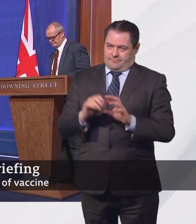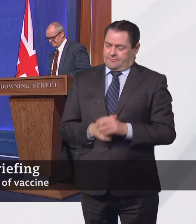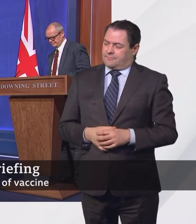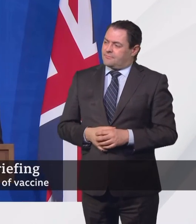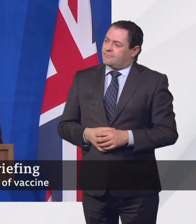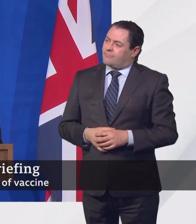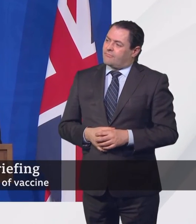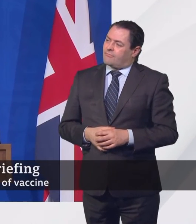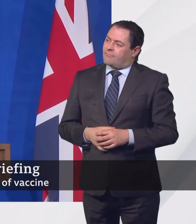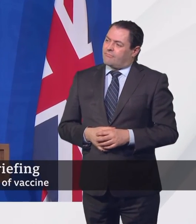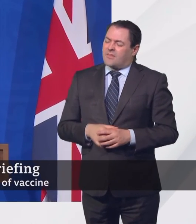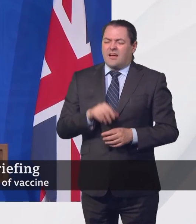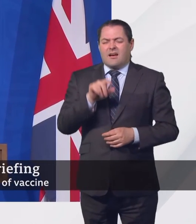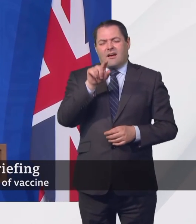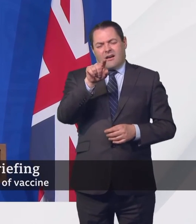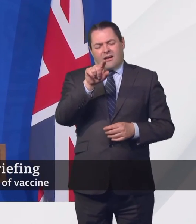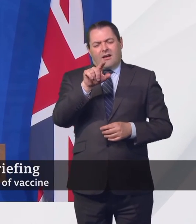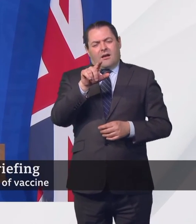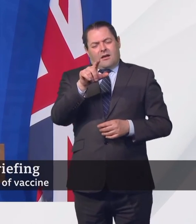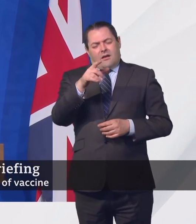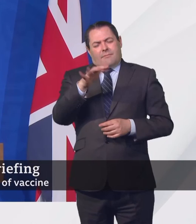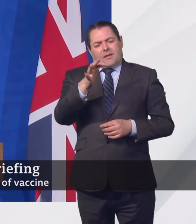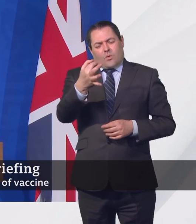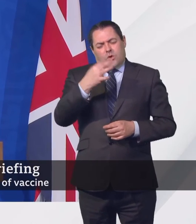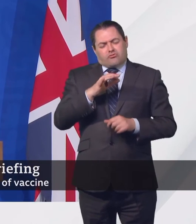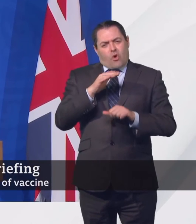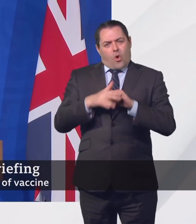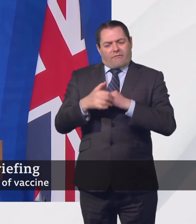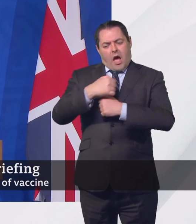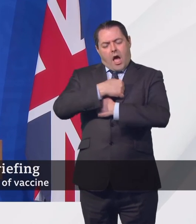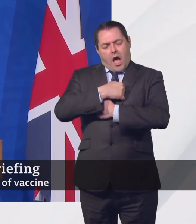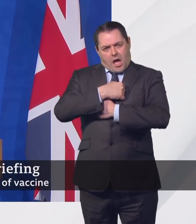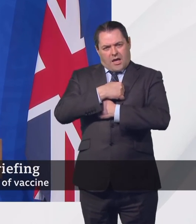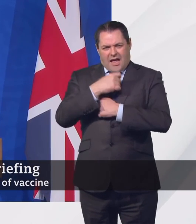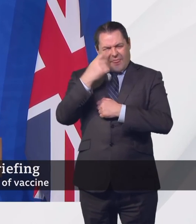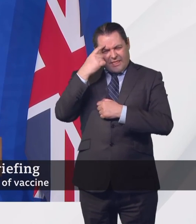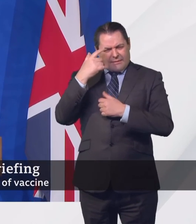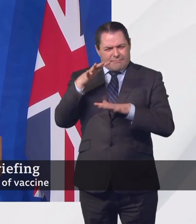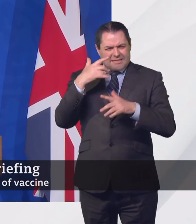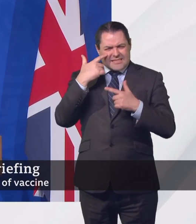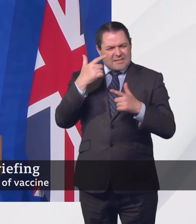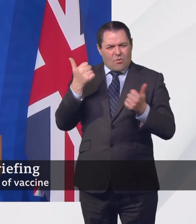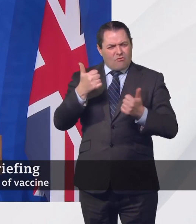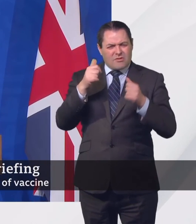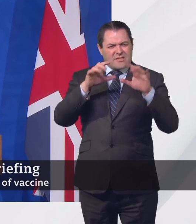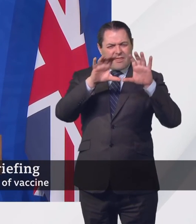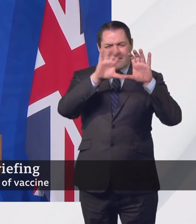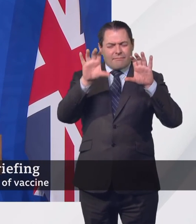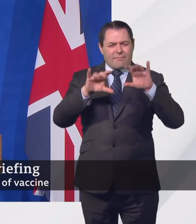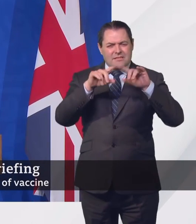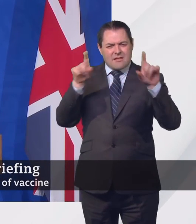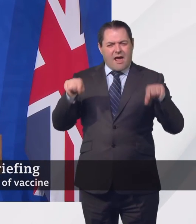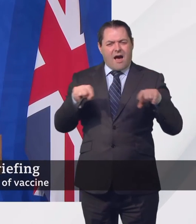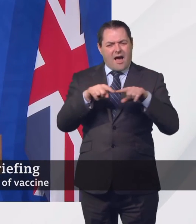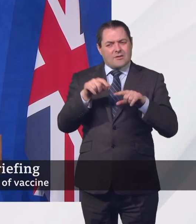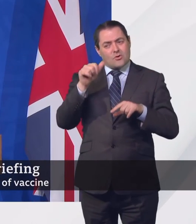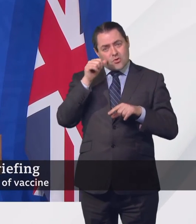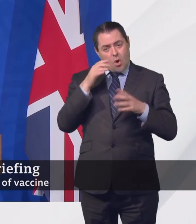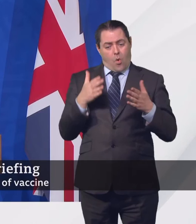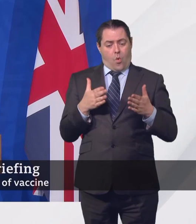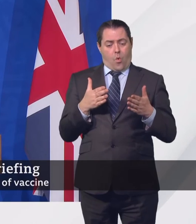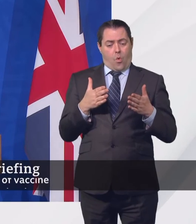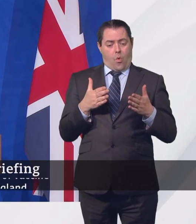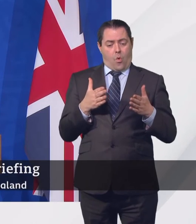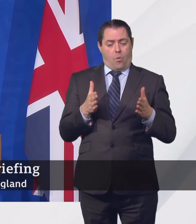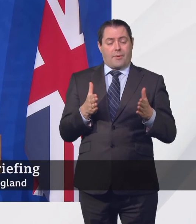to your question is really contained in some of the slides that we saw earlier where you already, because of the relaxation that we've seen, almost certainly